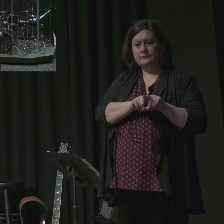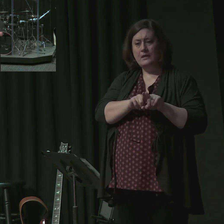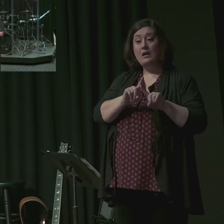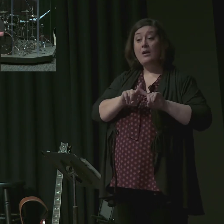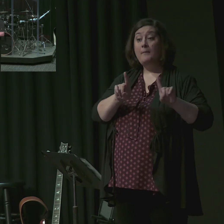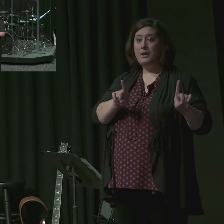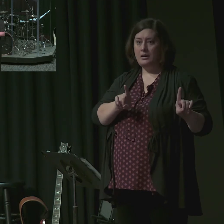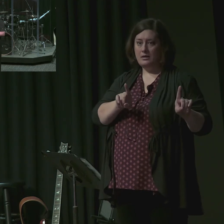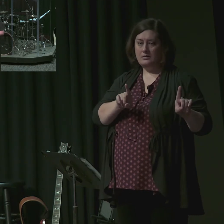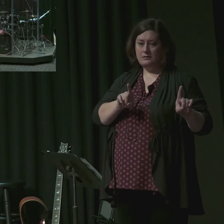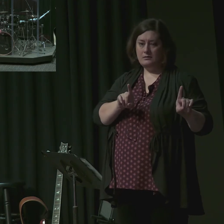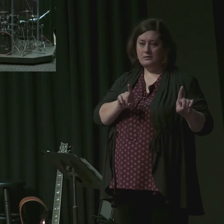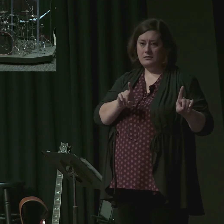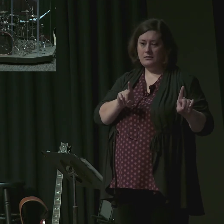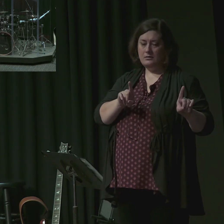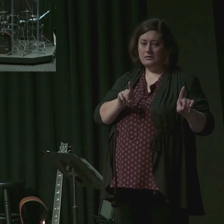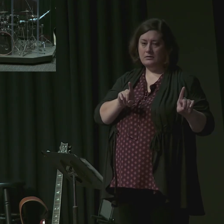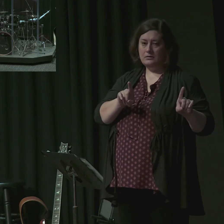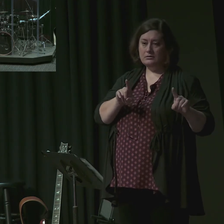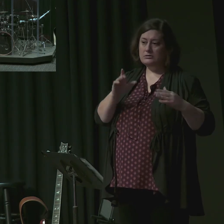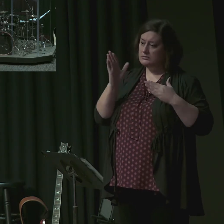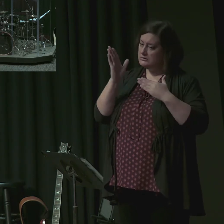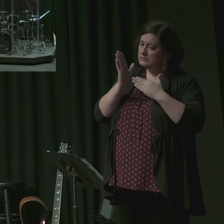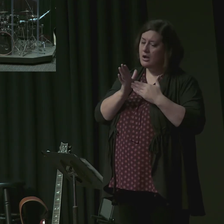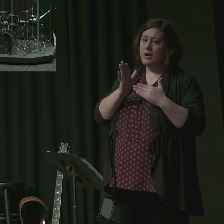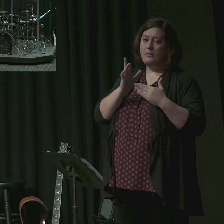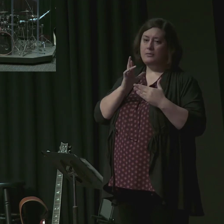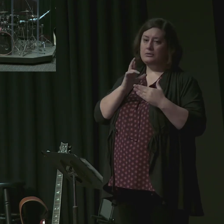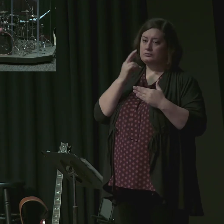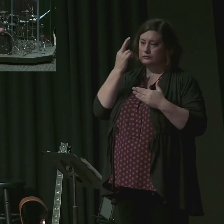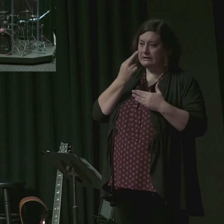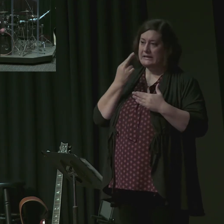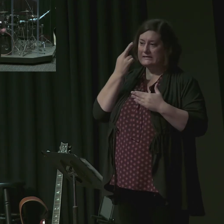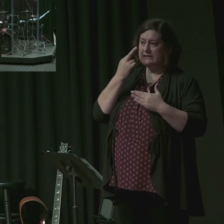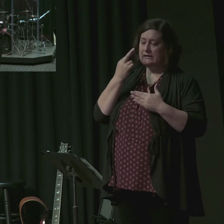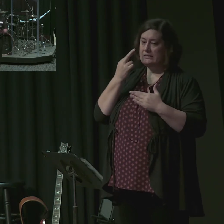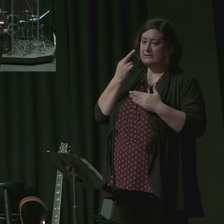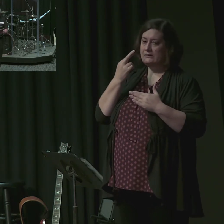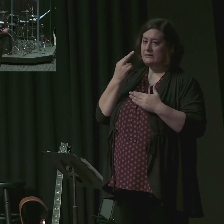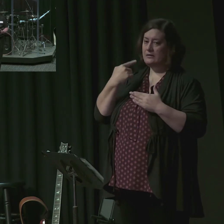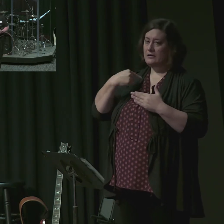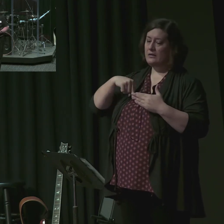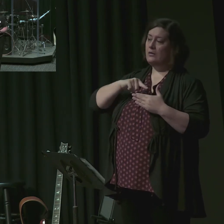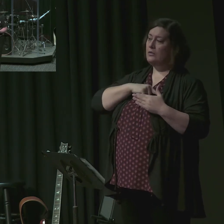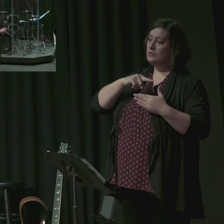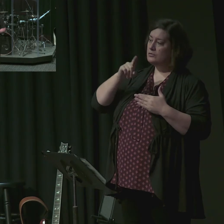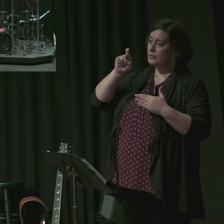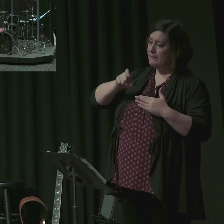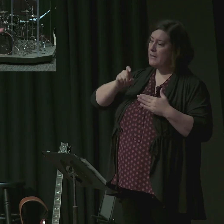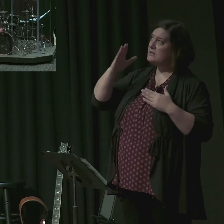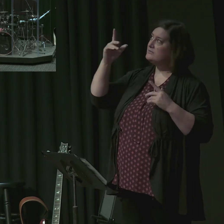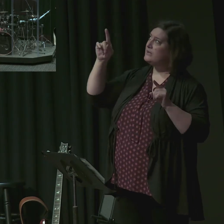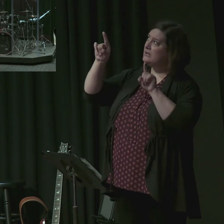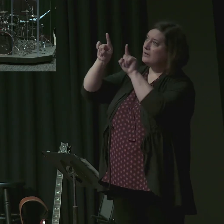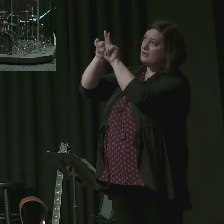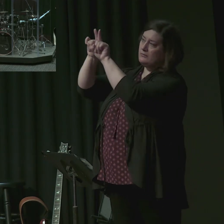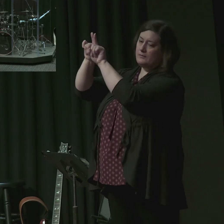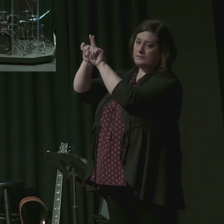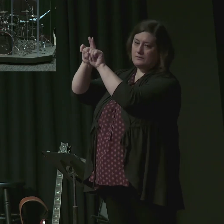But in the end, you answer to God. It is not your job to be liked. It's not your job to be popular